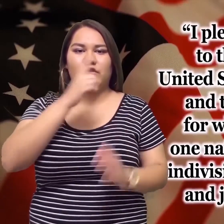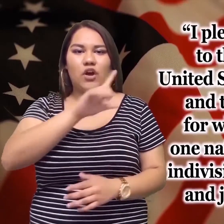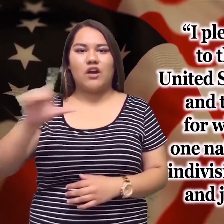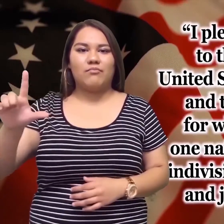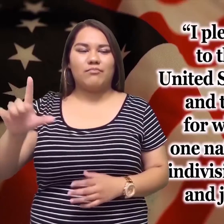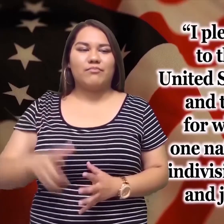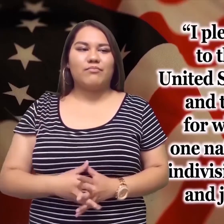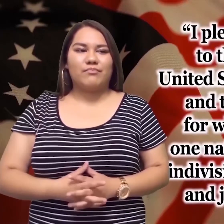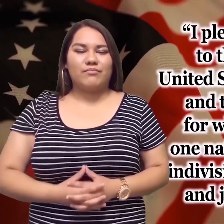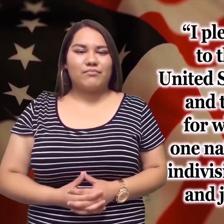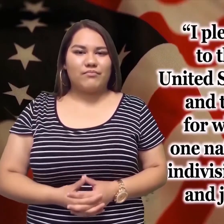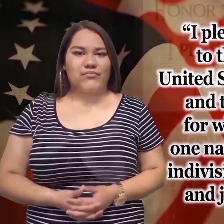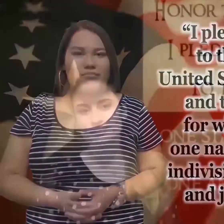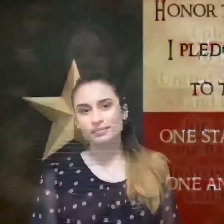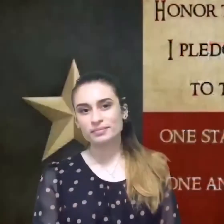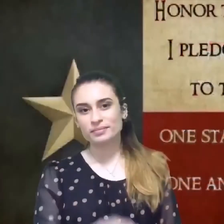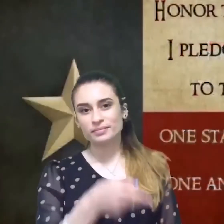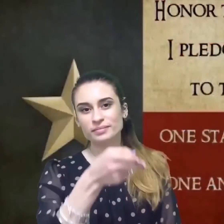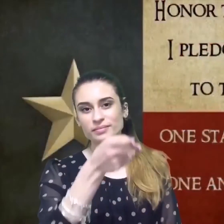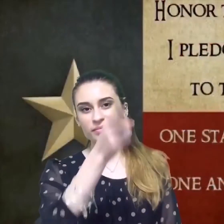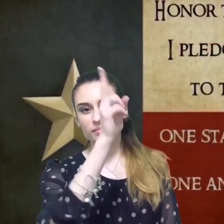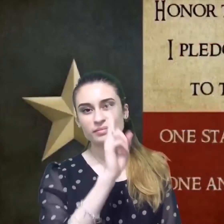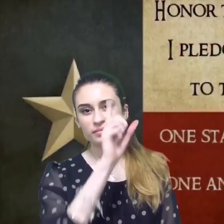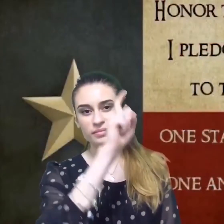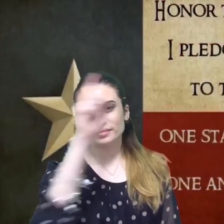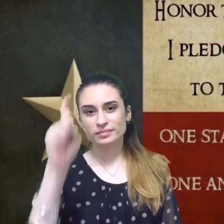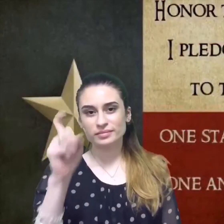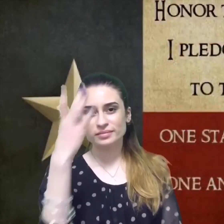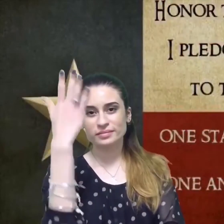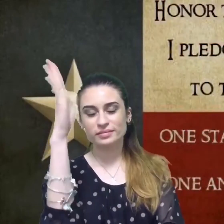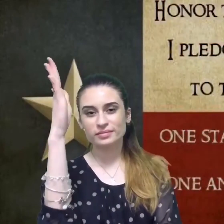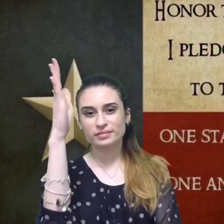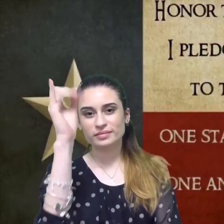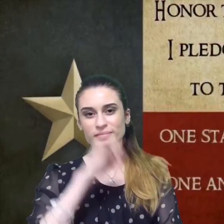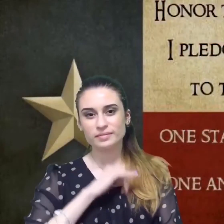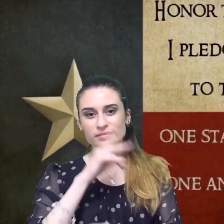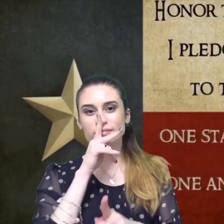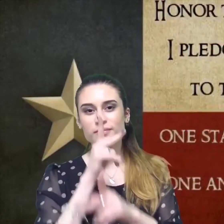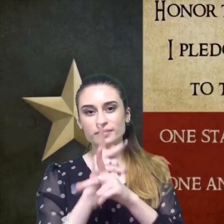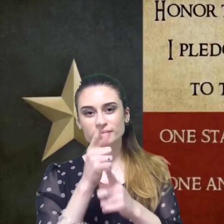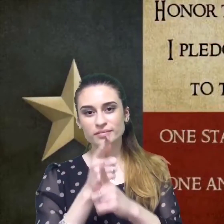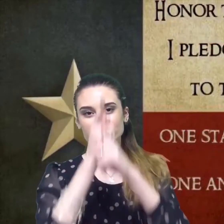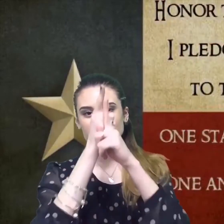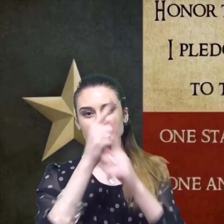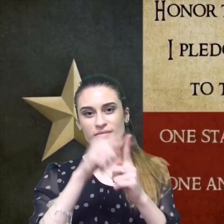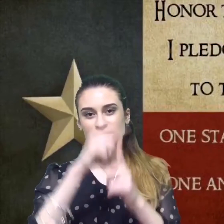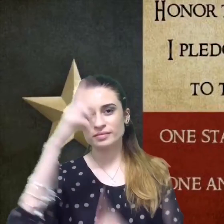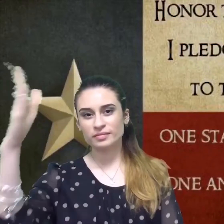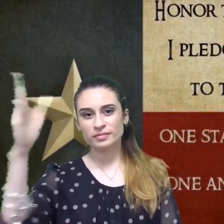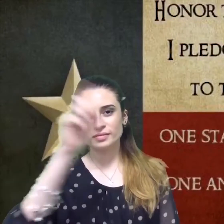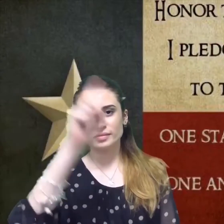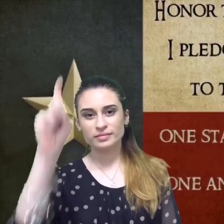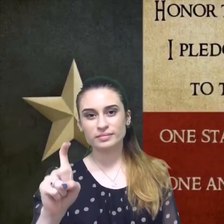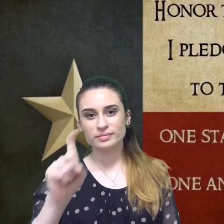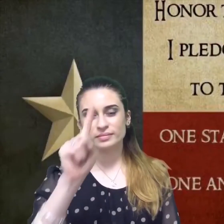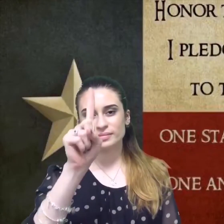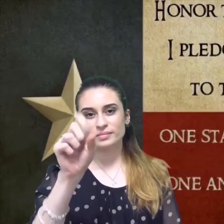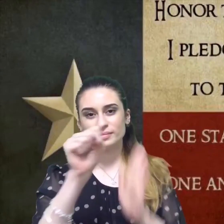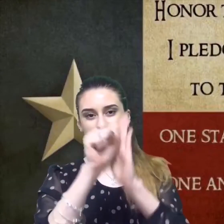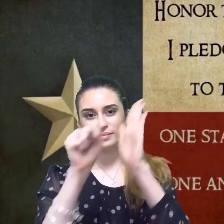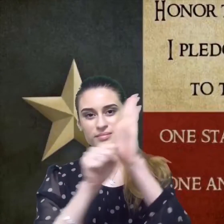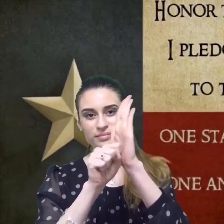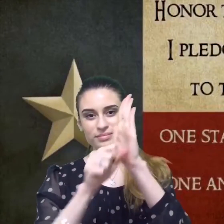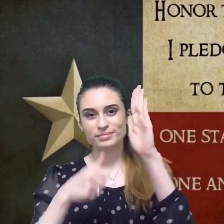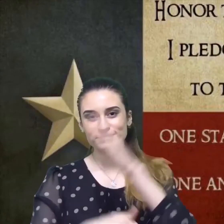justice for all honor the Texas flag I pledge allegiance to the Texas